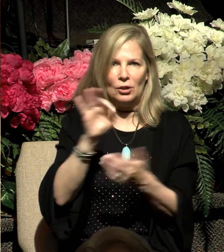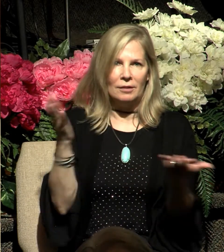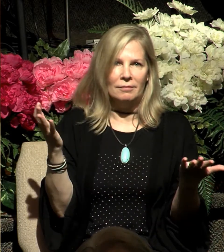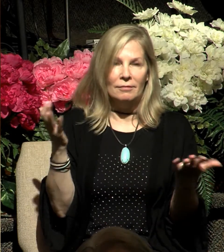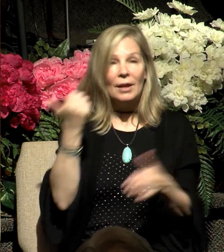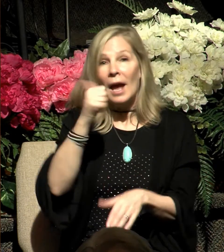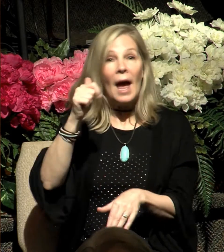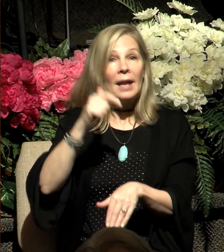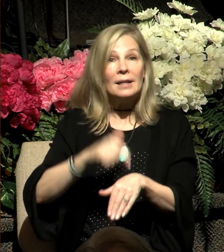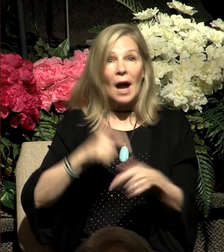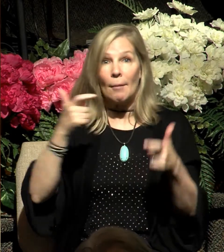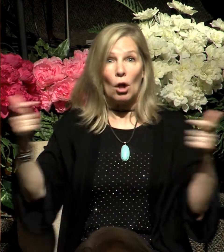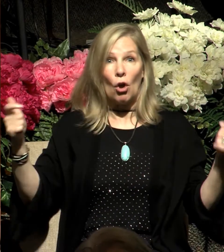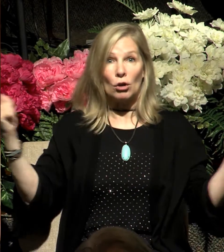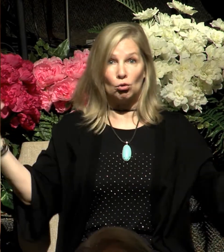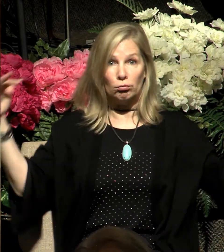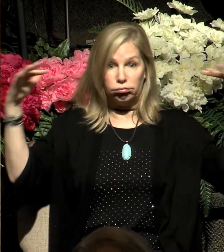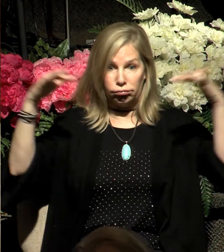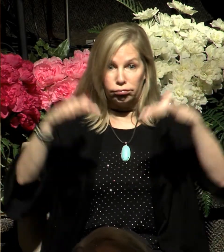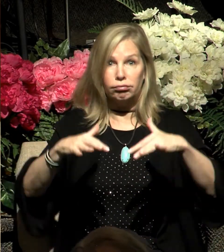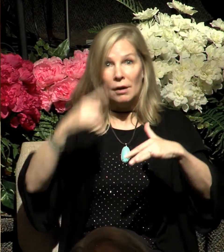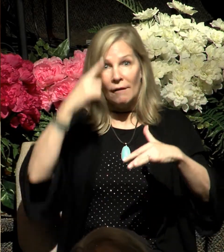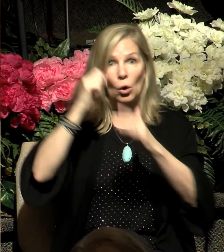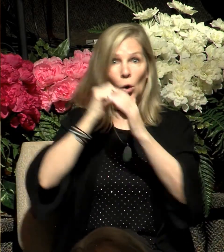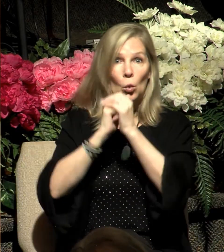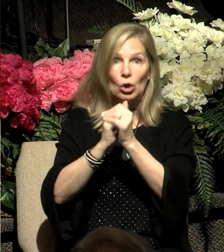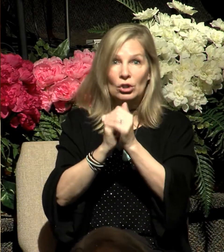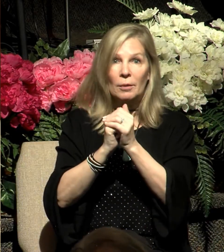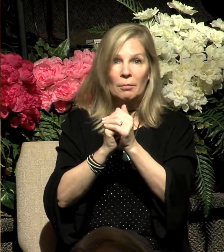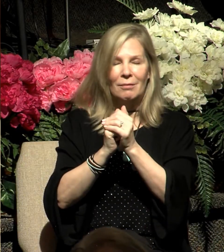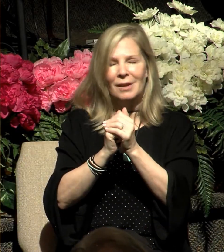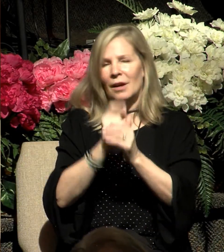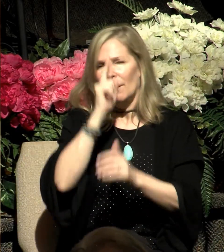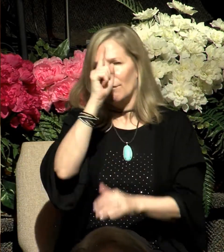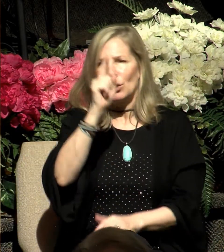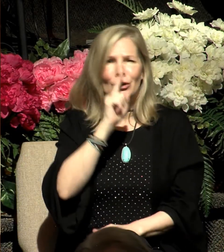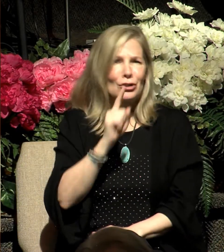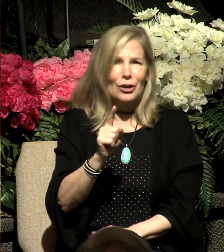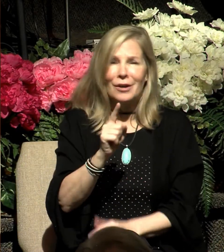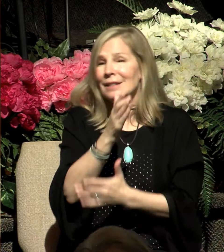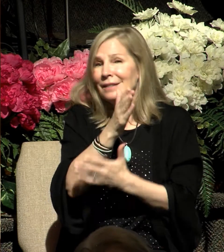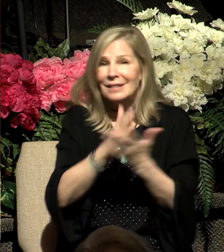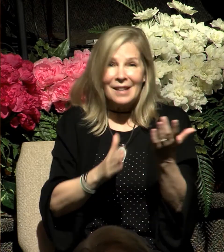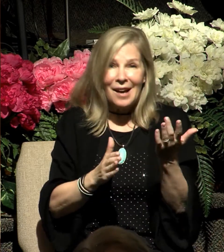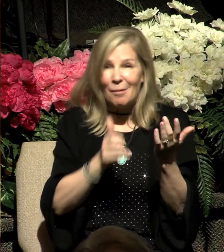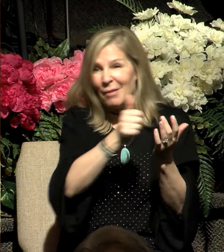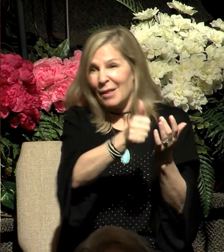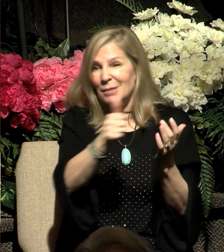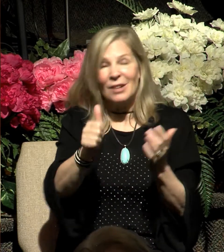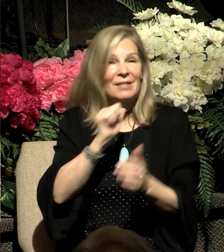for worship, it is virtually inevitable that among their number, there are some who are not true believers.